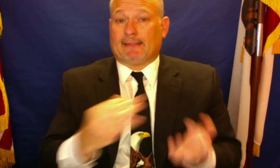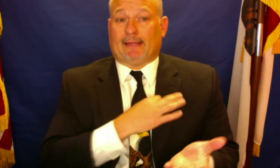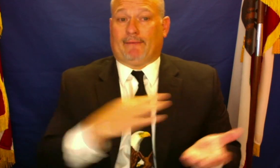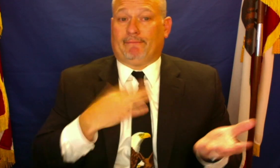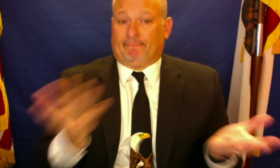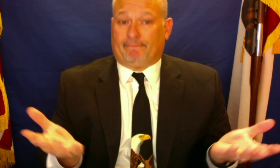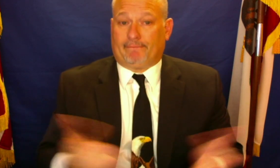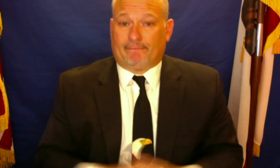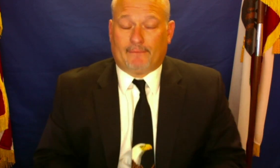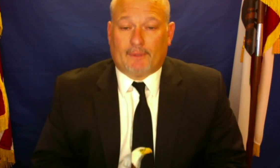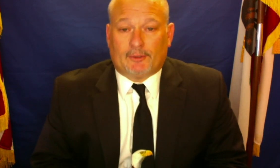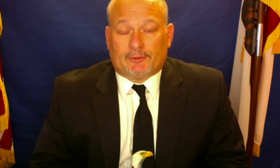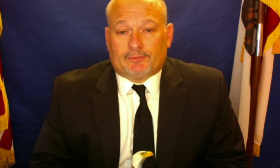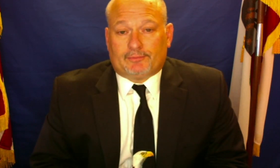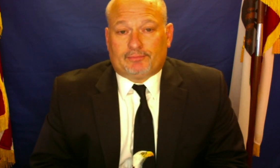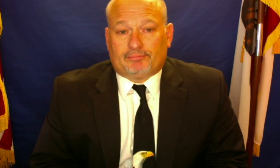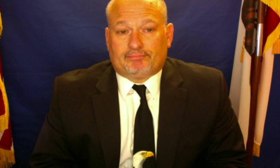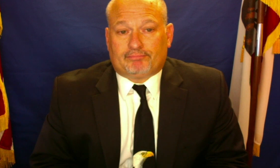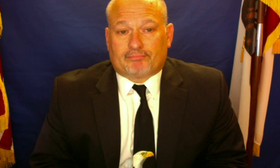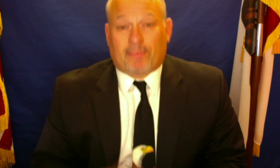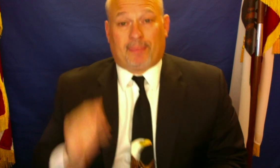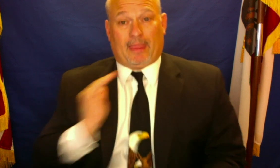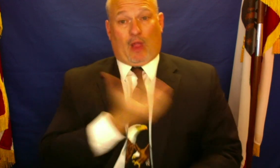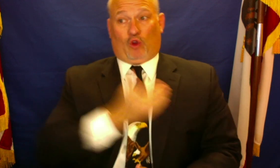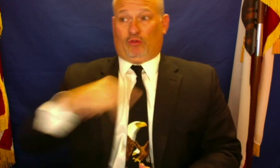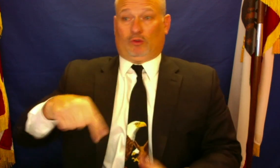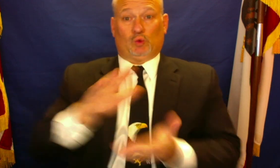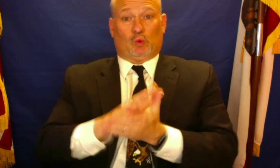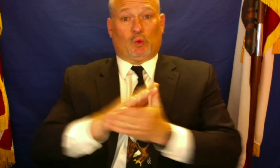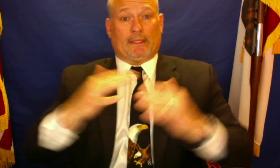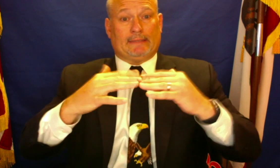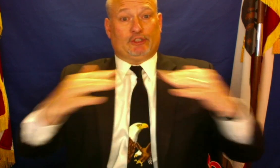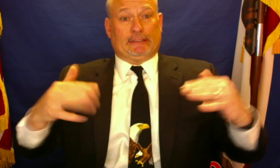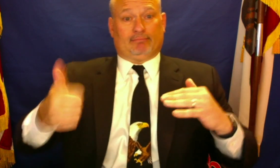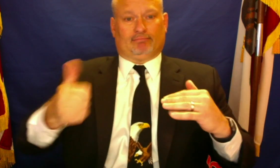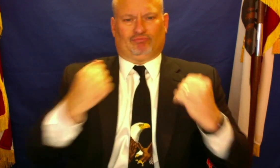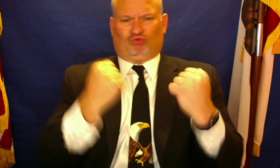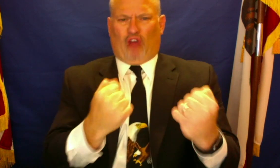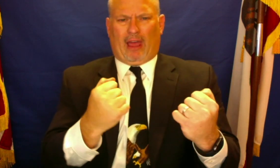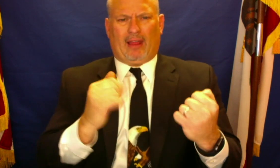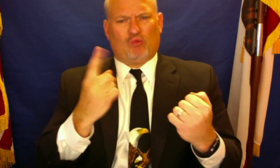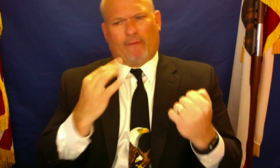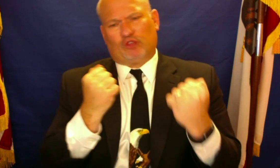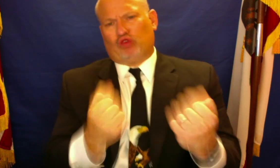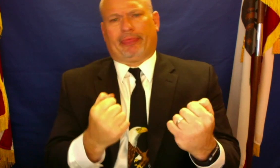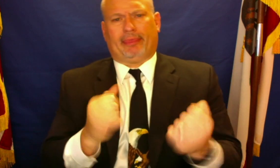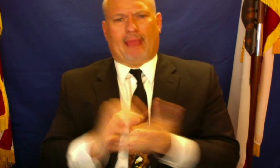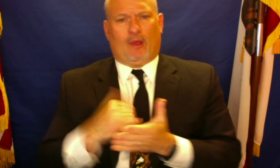and kindness of all students, families, and staff. The diversity of our school community continues to be our